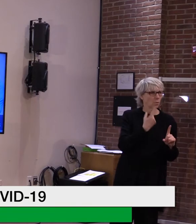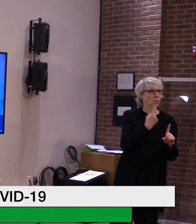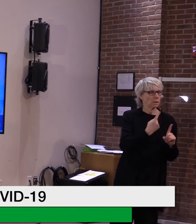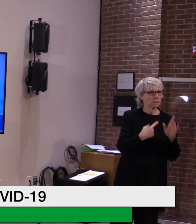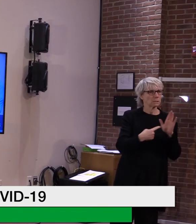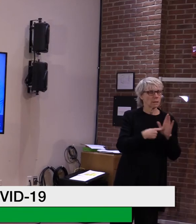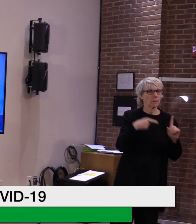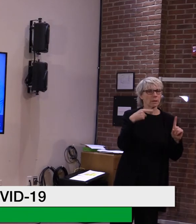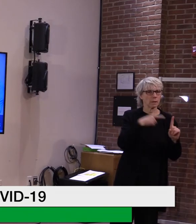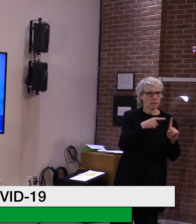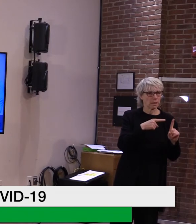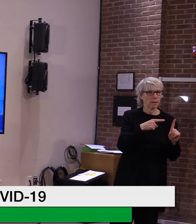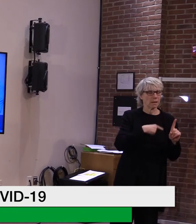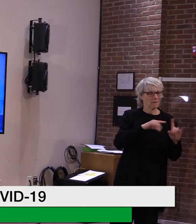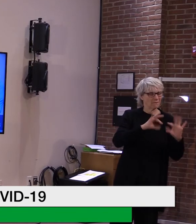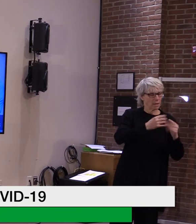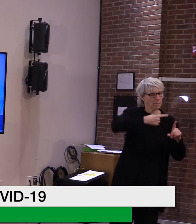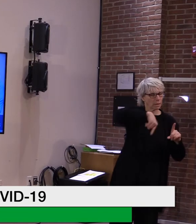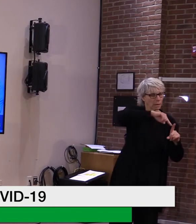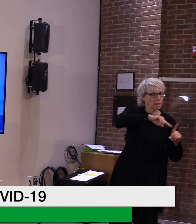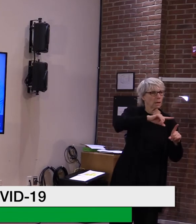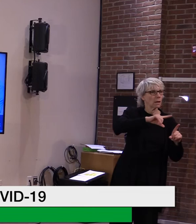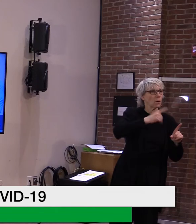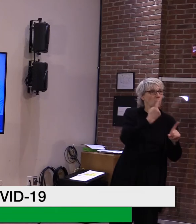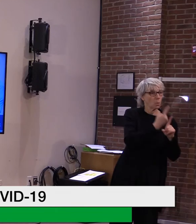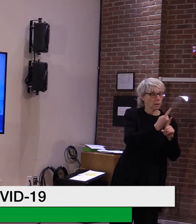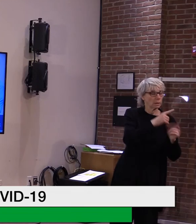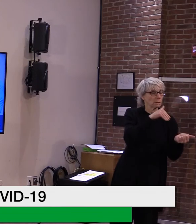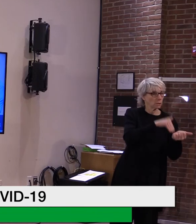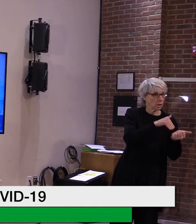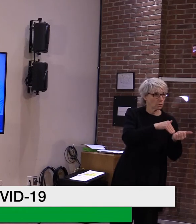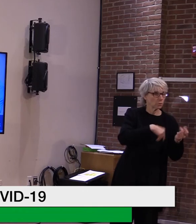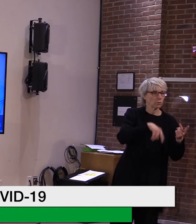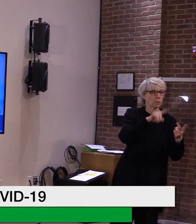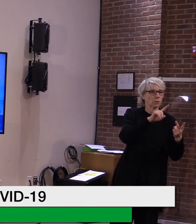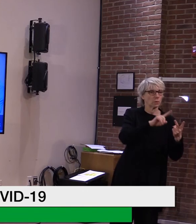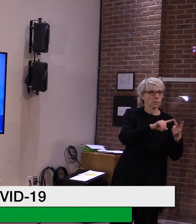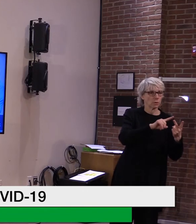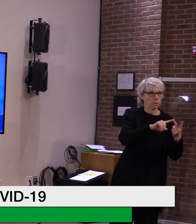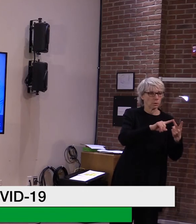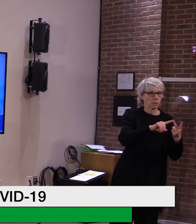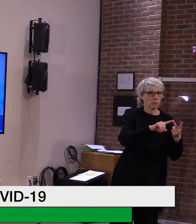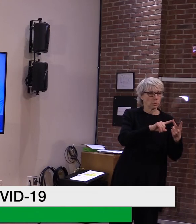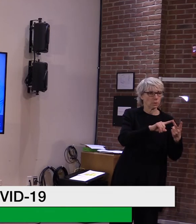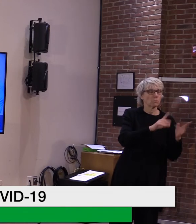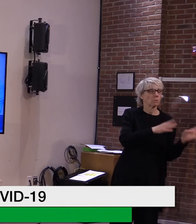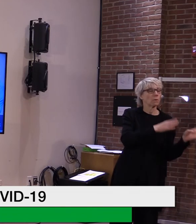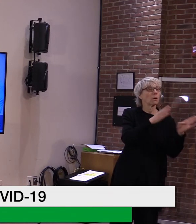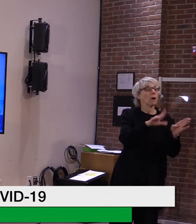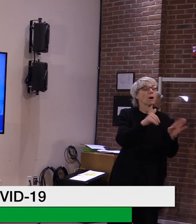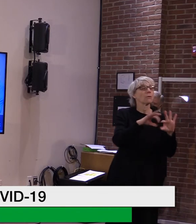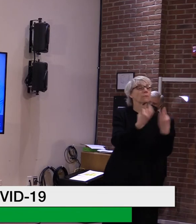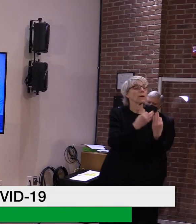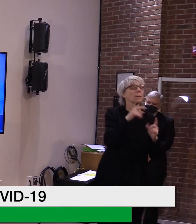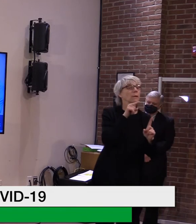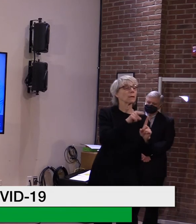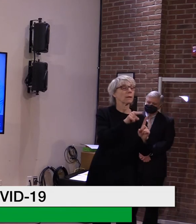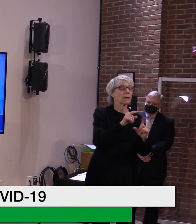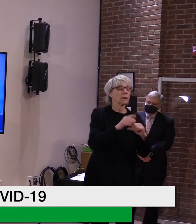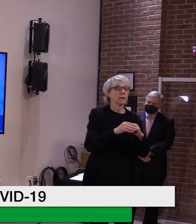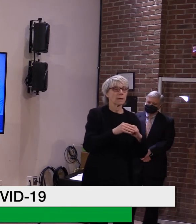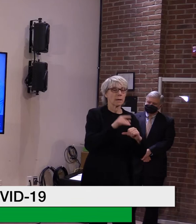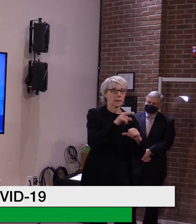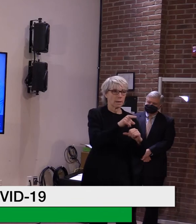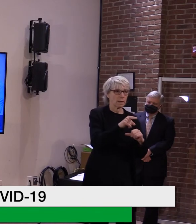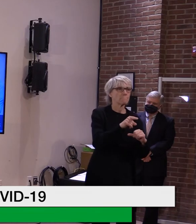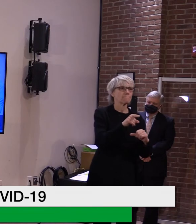which includes a doctor. Uh, another, uh, another one of these families, uh, that we heard from, uh,